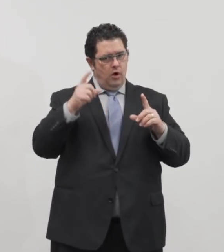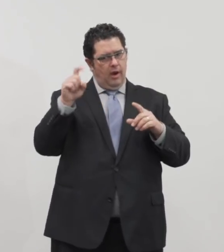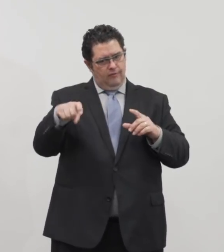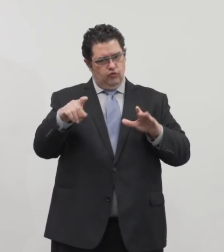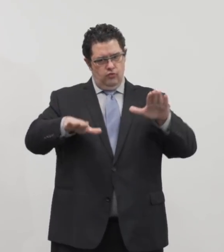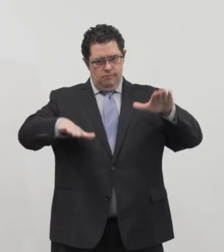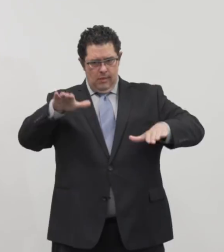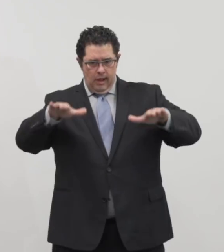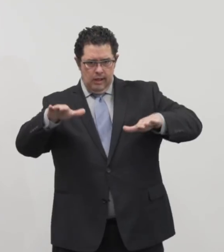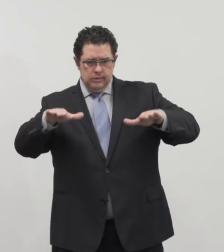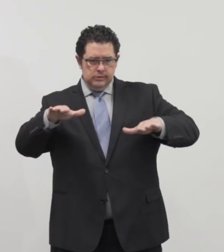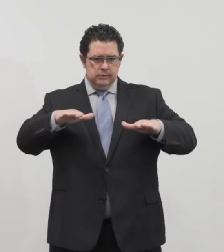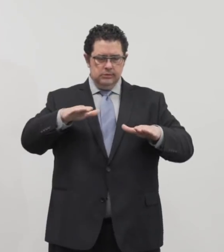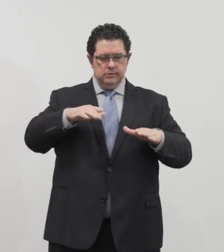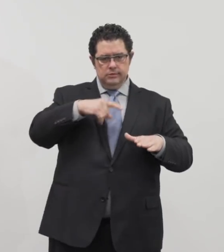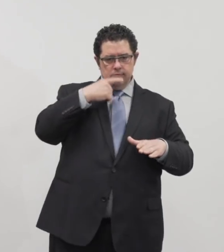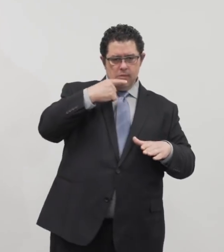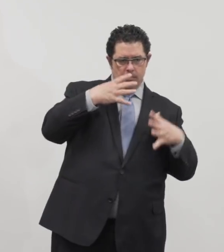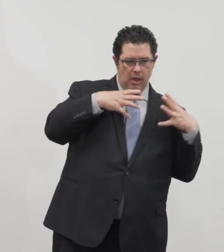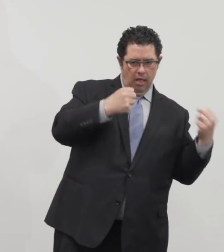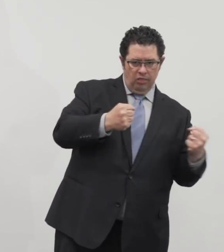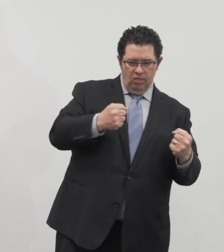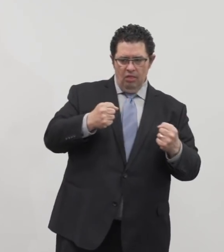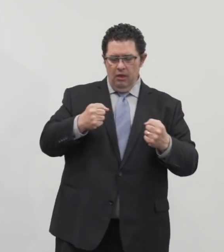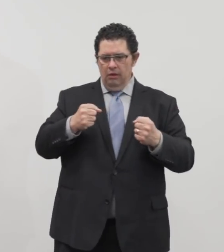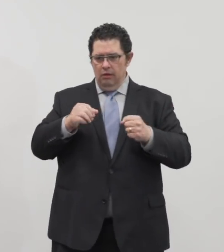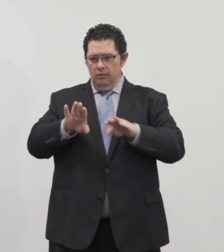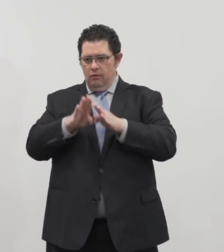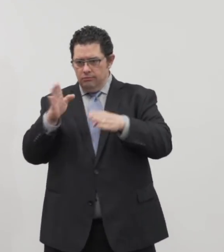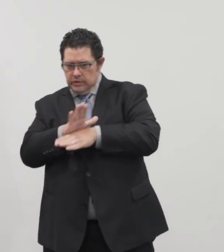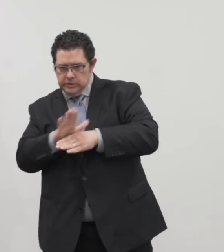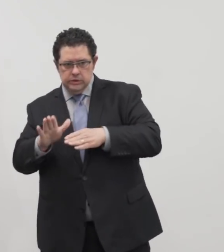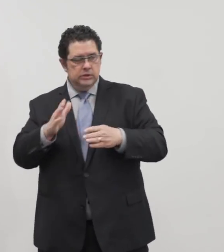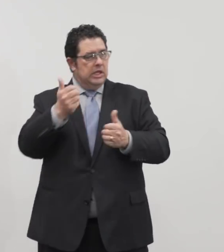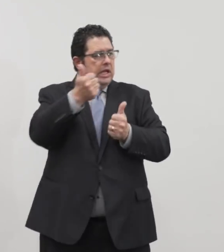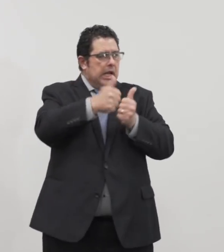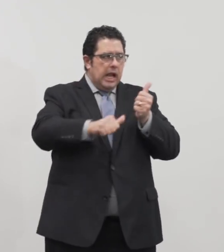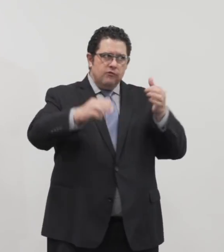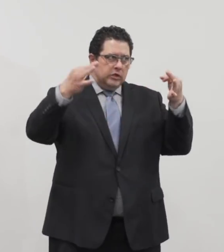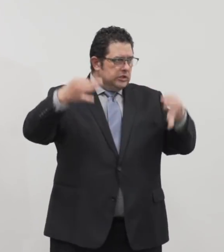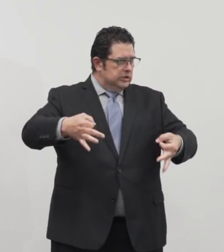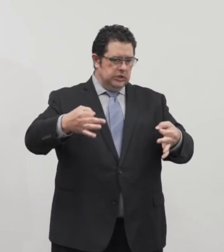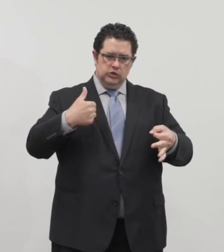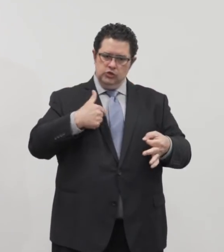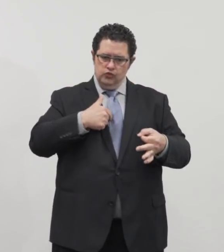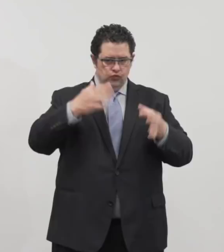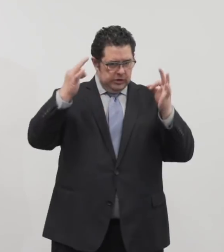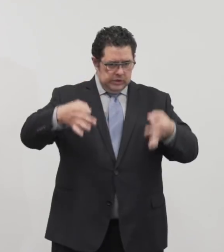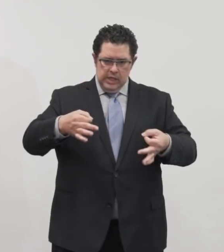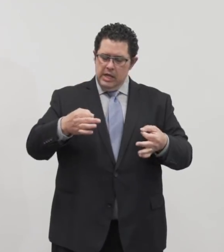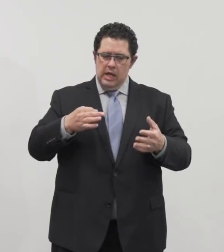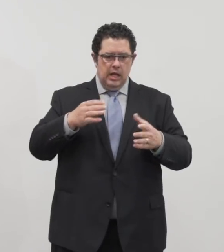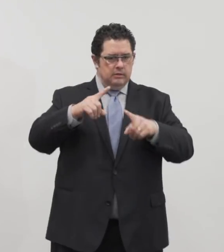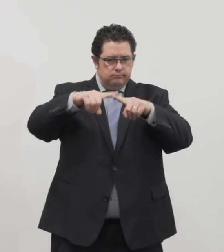exposure and transmission. And every decision we make is based on high risk or modest risk of transmission